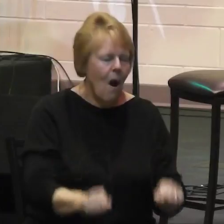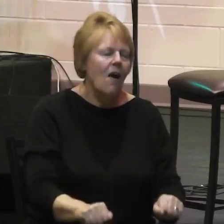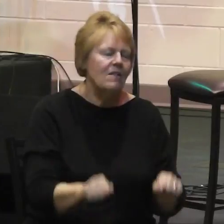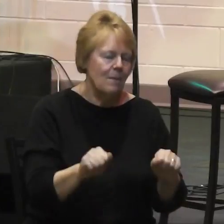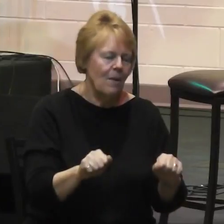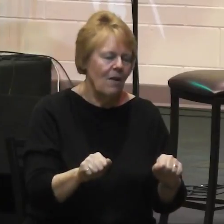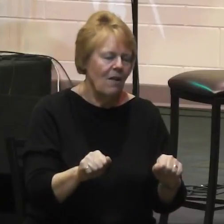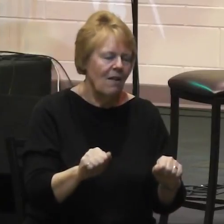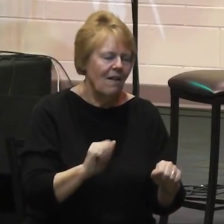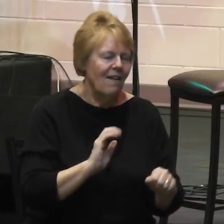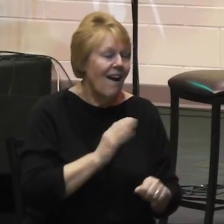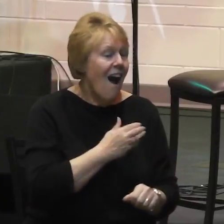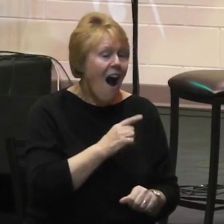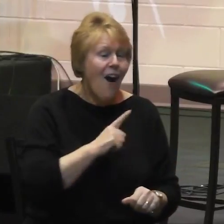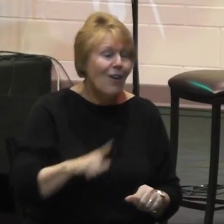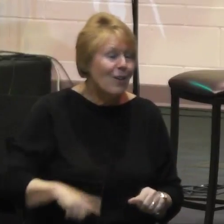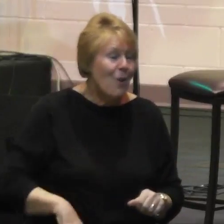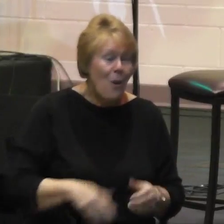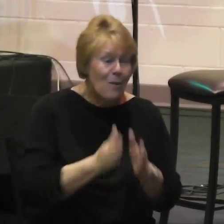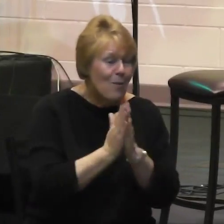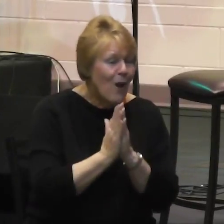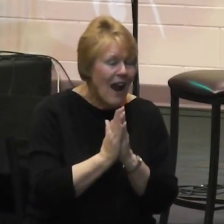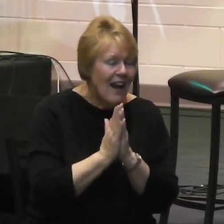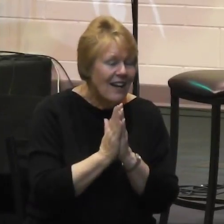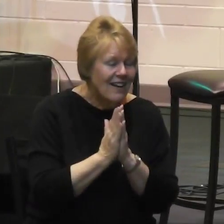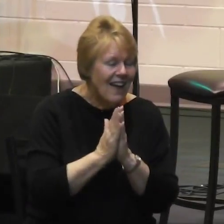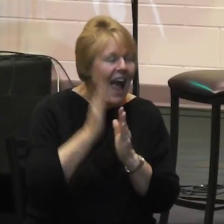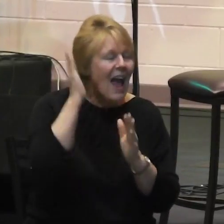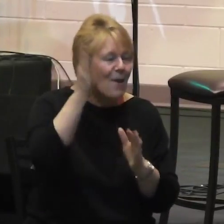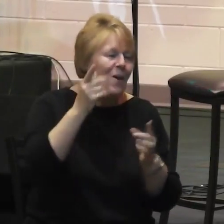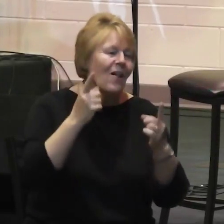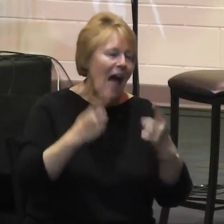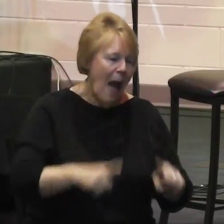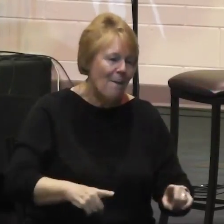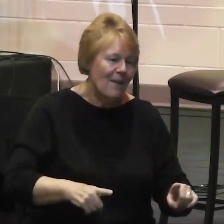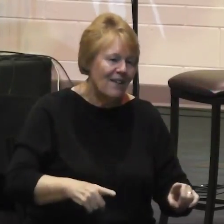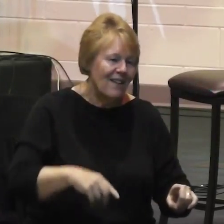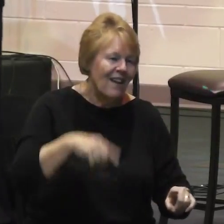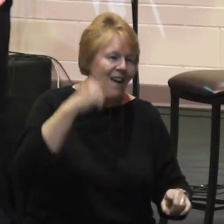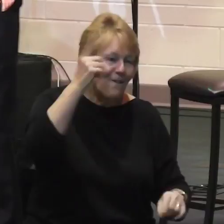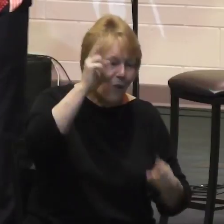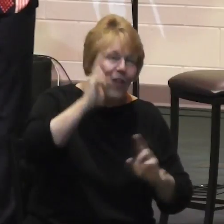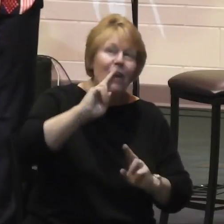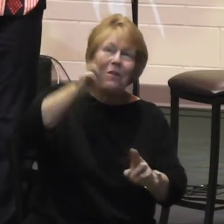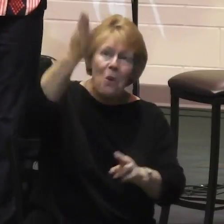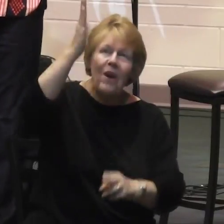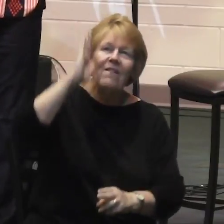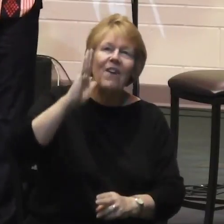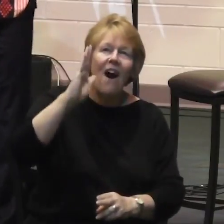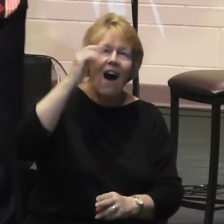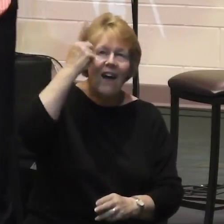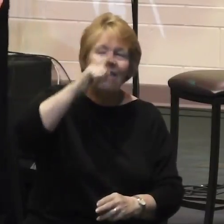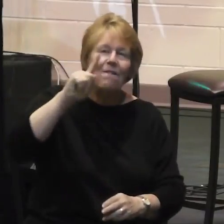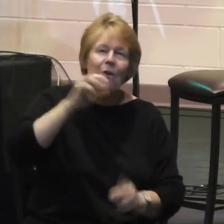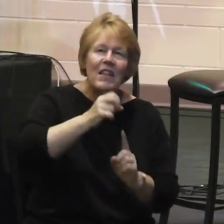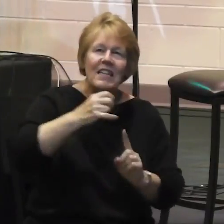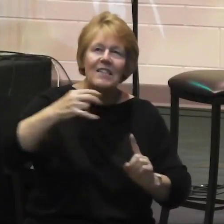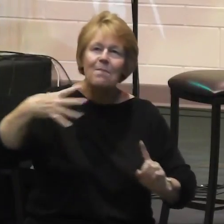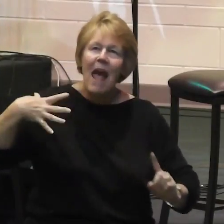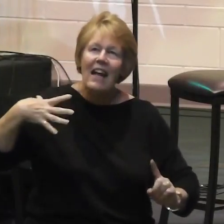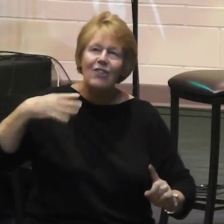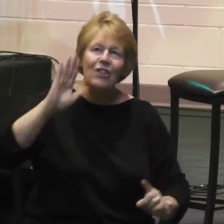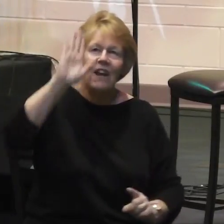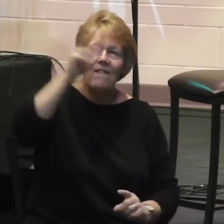that our Lord prayed and it will come to pass to the glory of God and for the expansion of the kingdom.